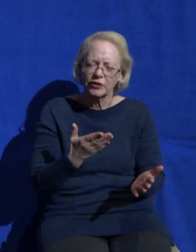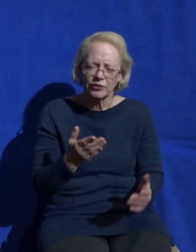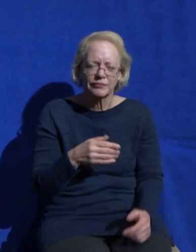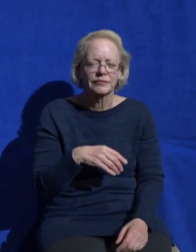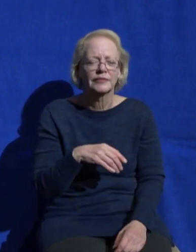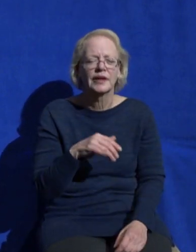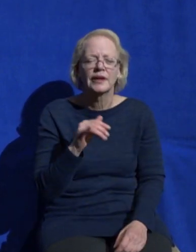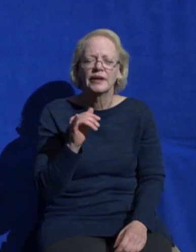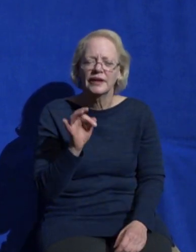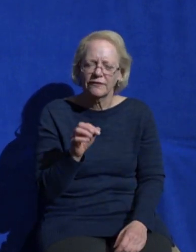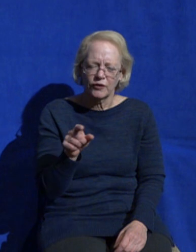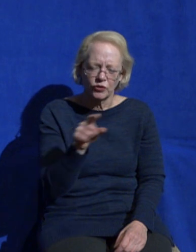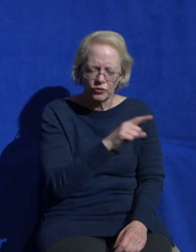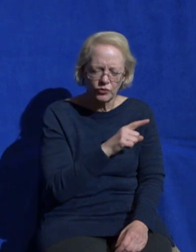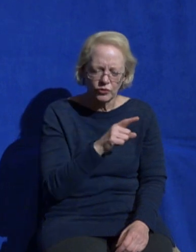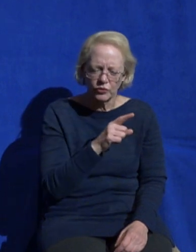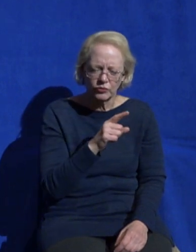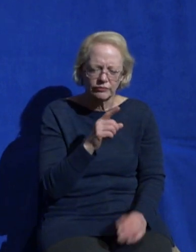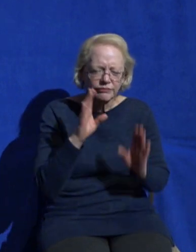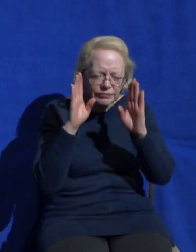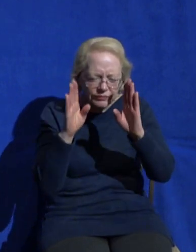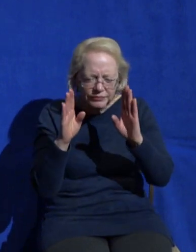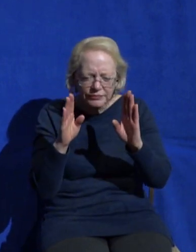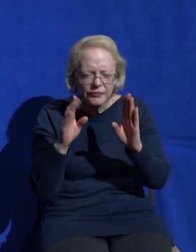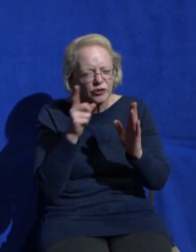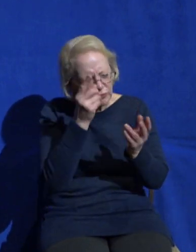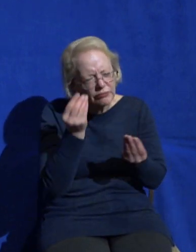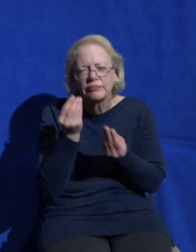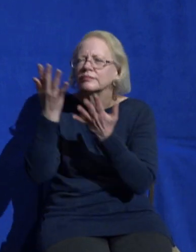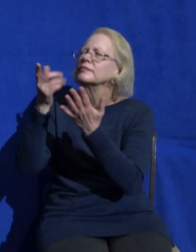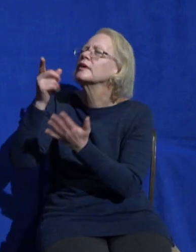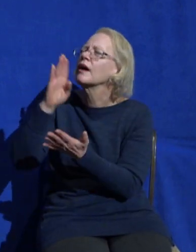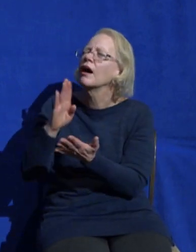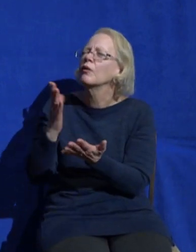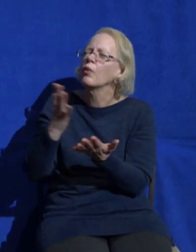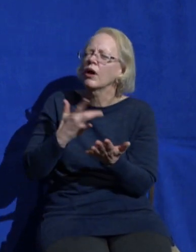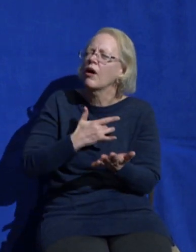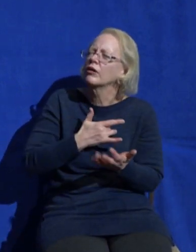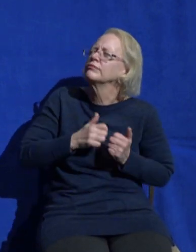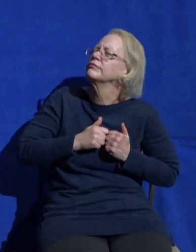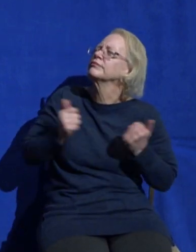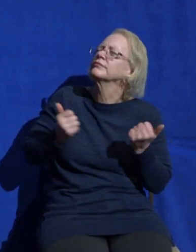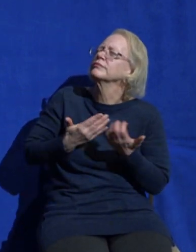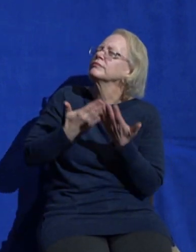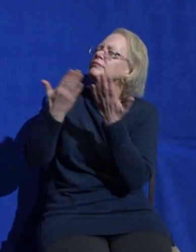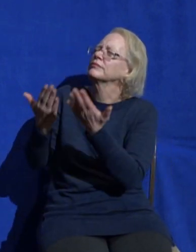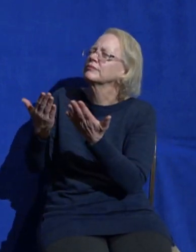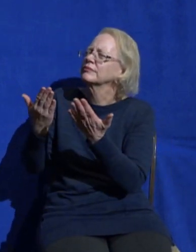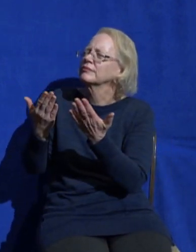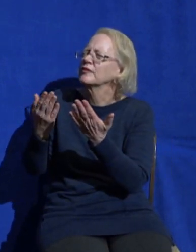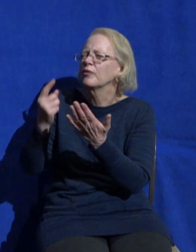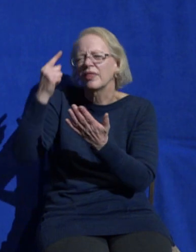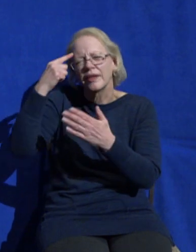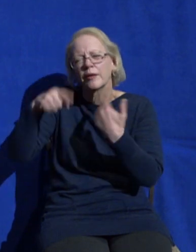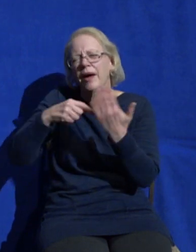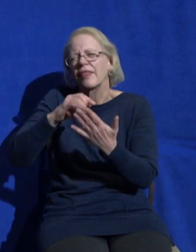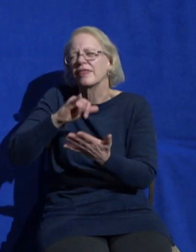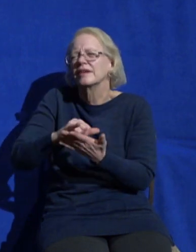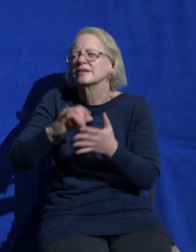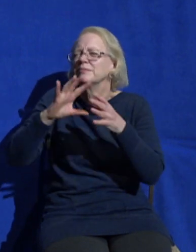you can begin just doing that now and if you're here watching and you've never truly put your